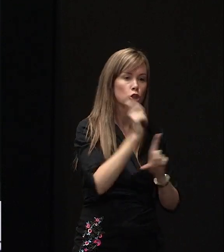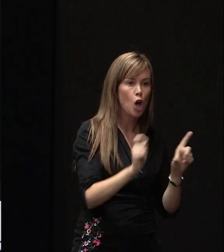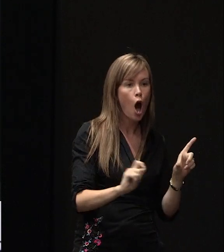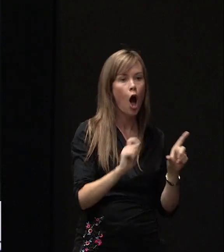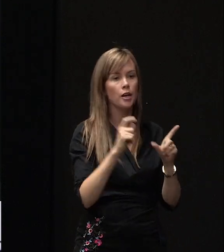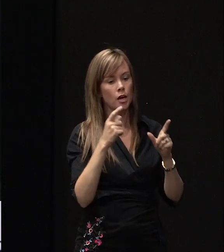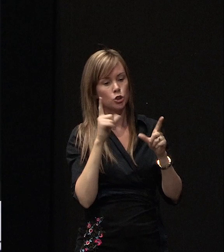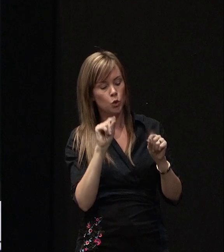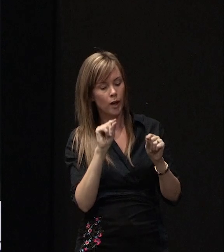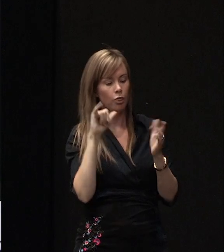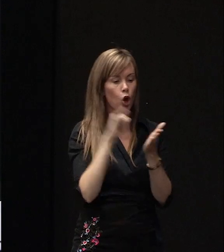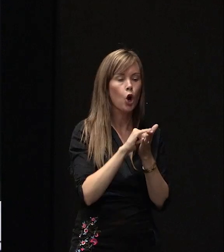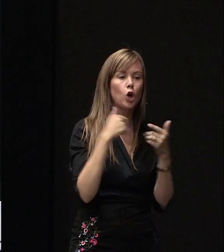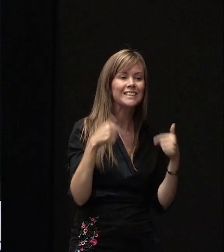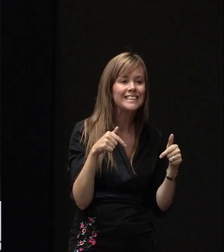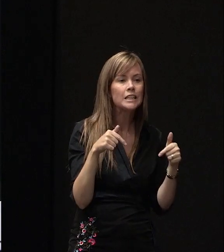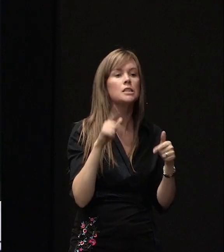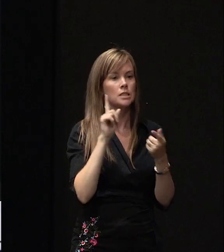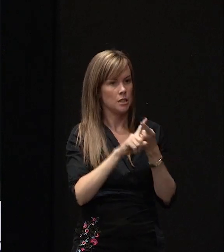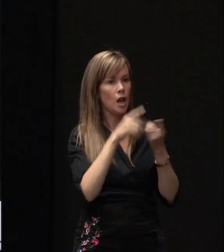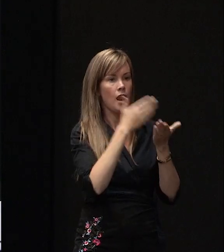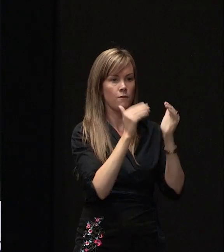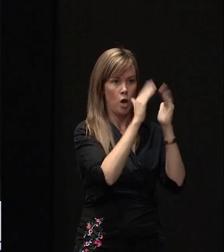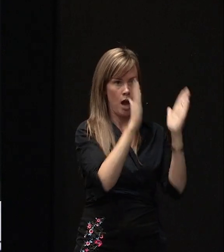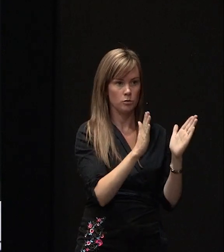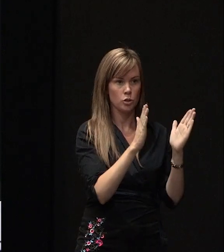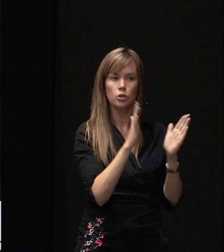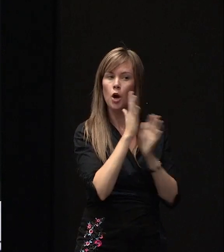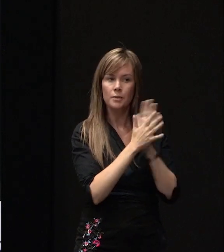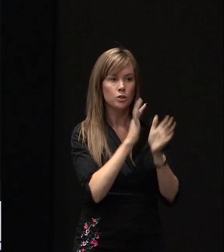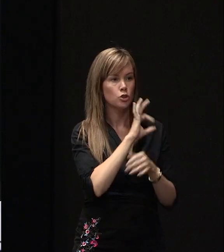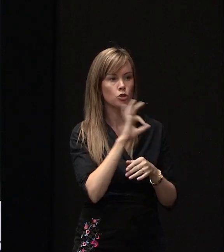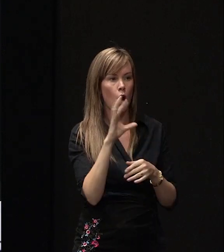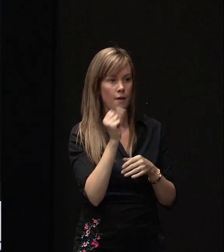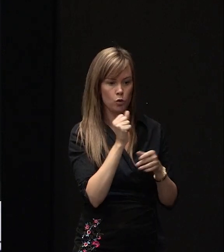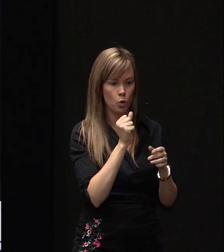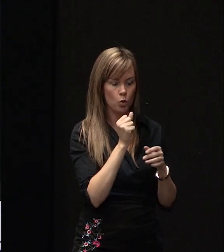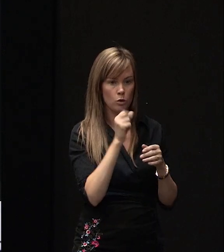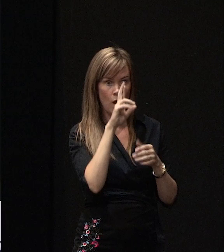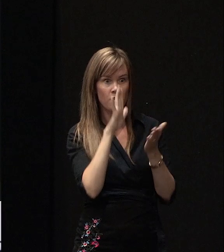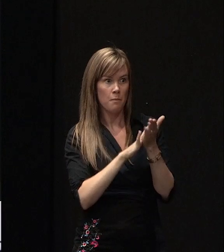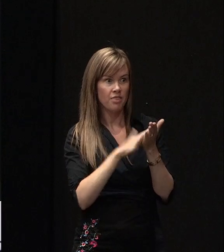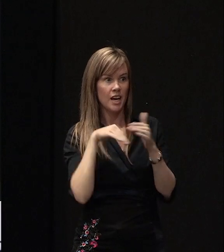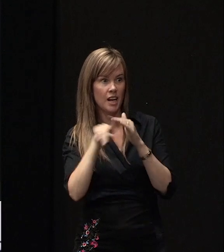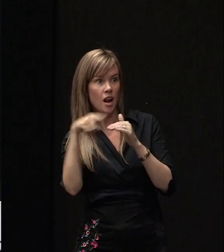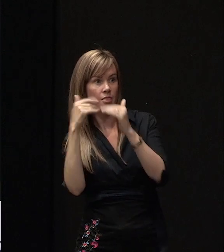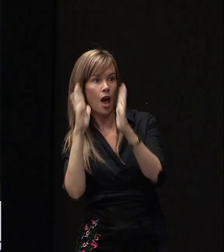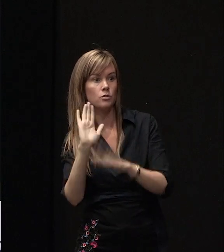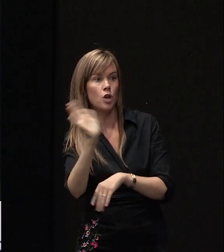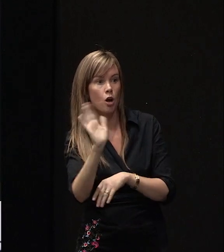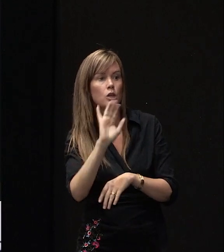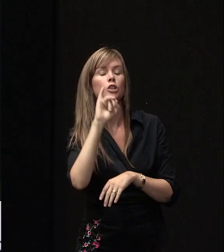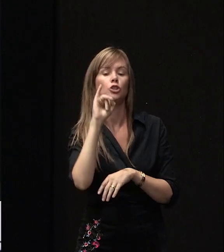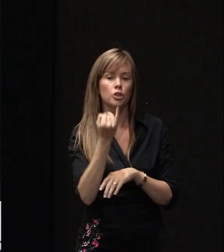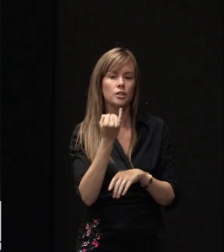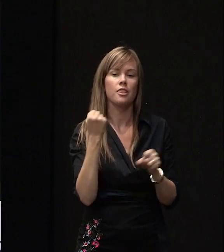consent's being prepared. So it wouldn't be that you've got to be away from your property for that whole 12 months. It would just be the construction period